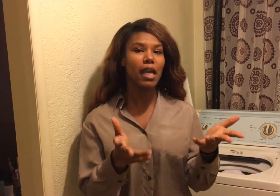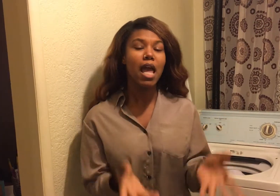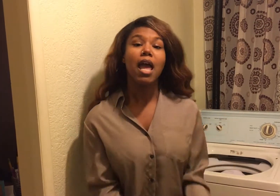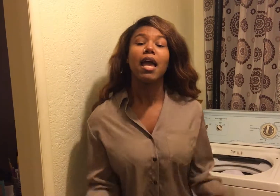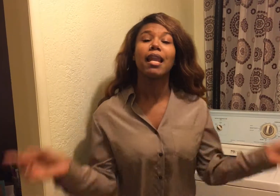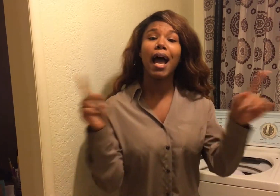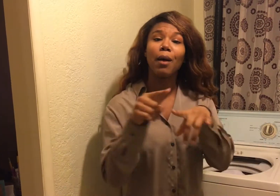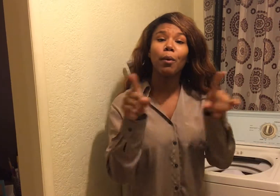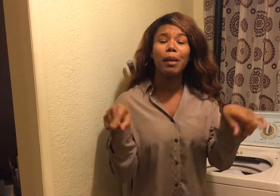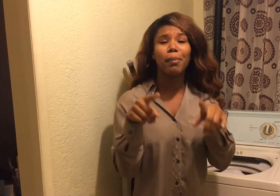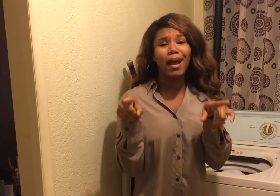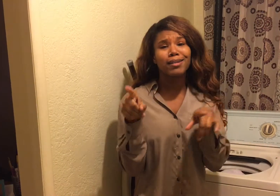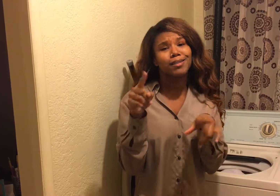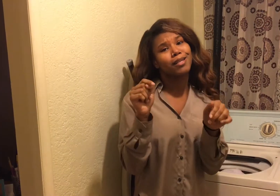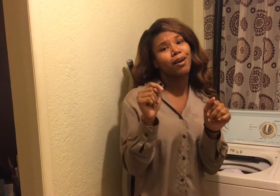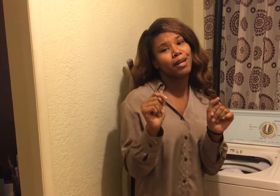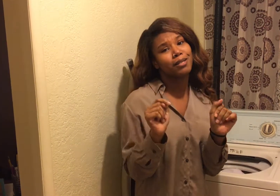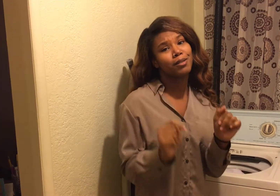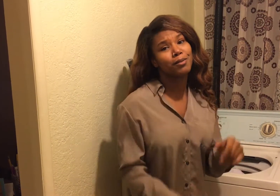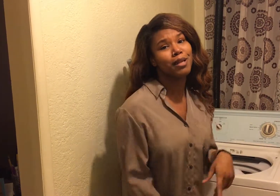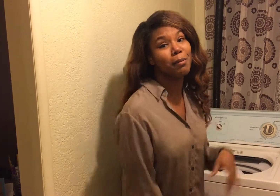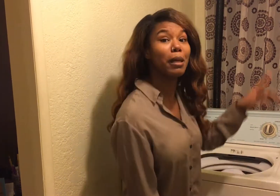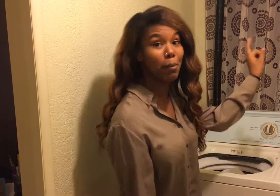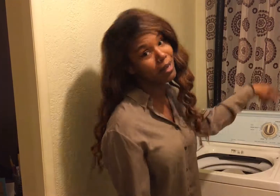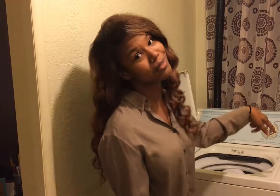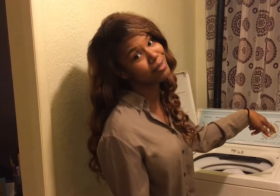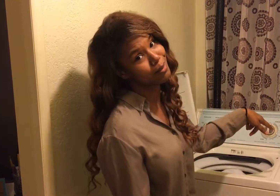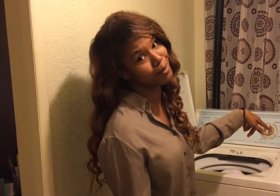and I will be back to see y'all next Tuesday let me get back to this laundry